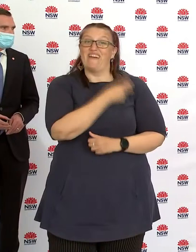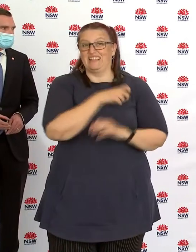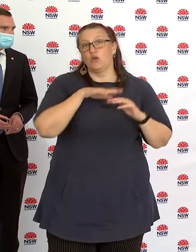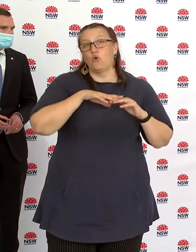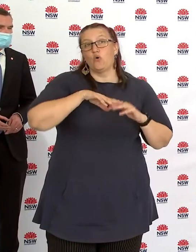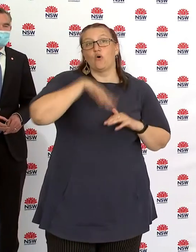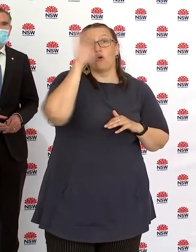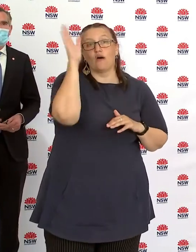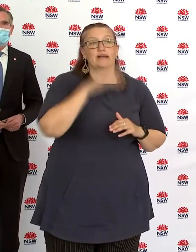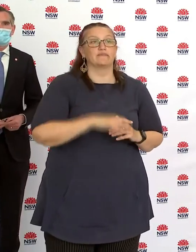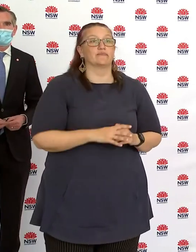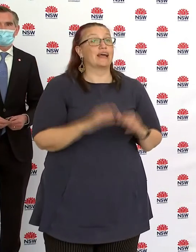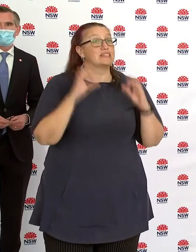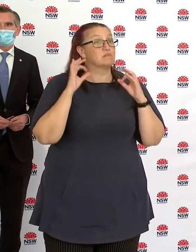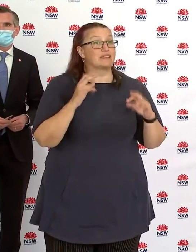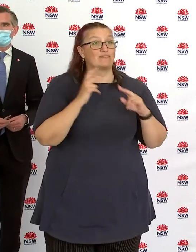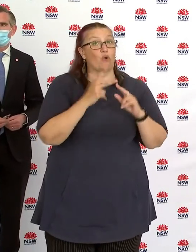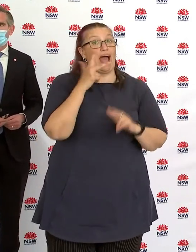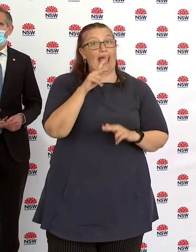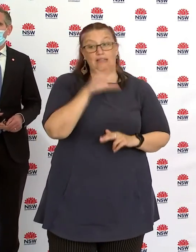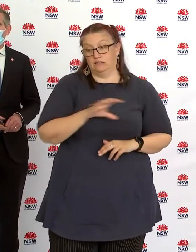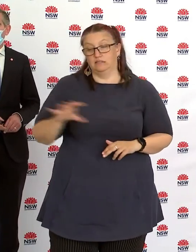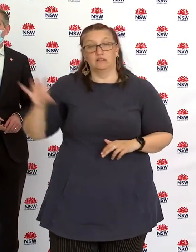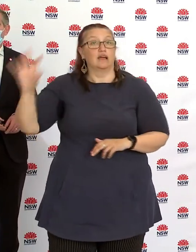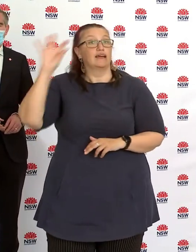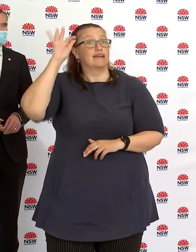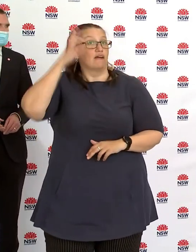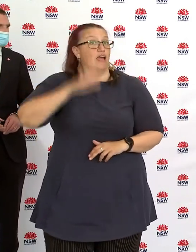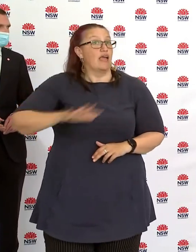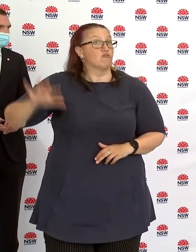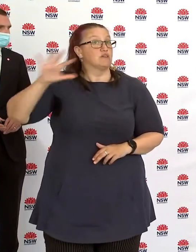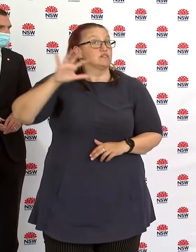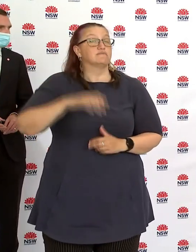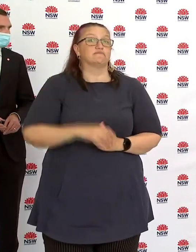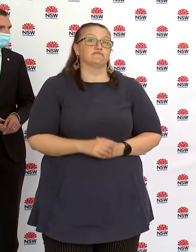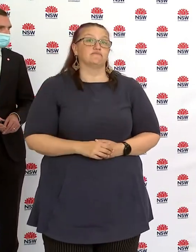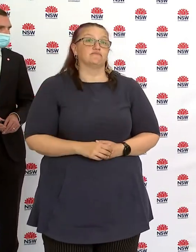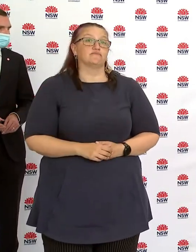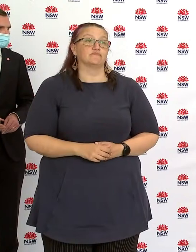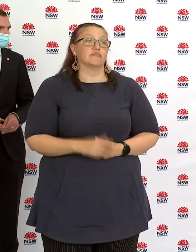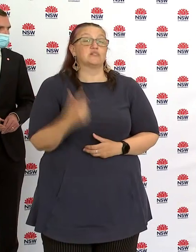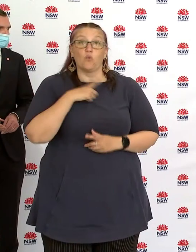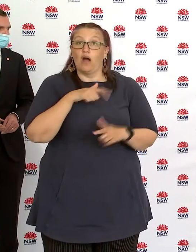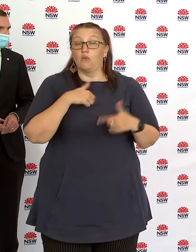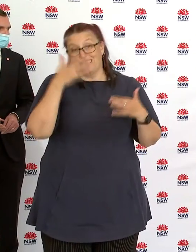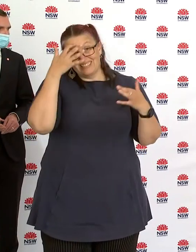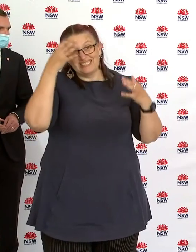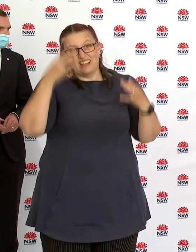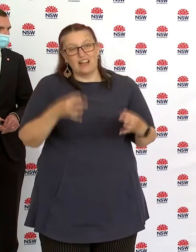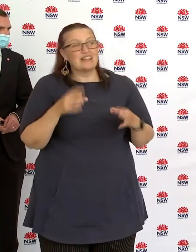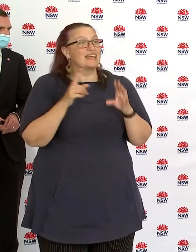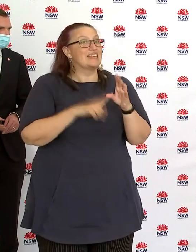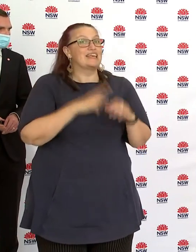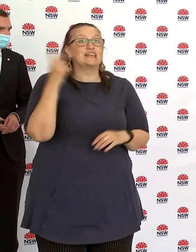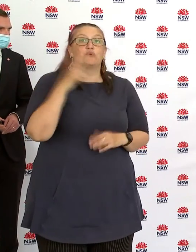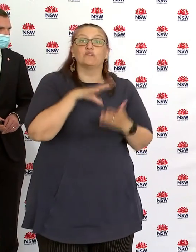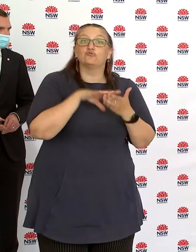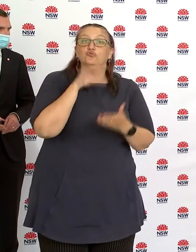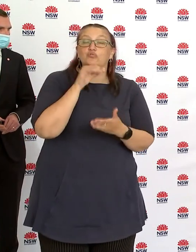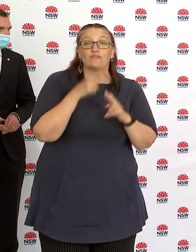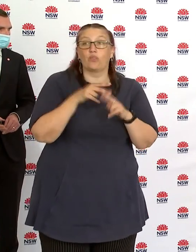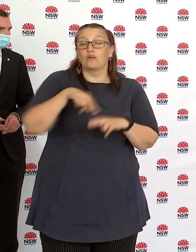going to be important in protecting regional rural New South Wales. And that's why this morning's decision to also support year 12 students in those eight